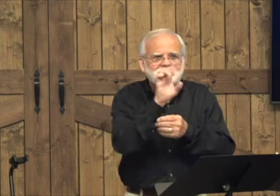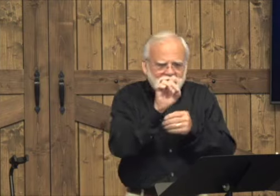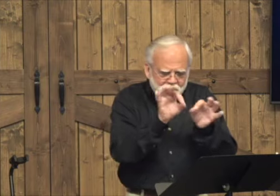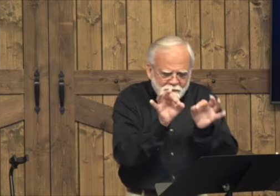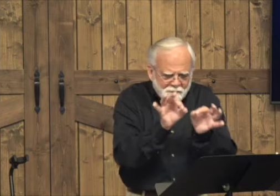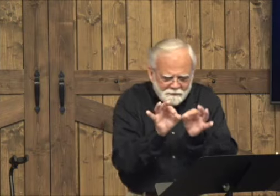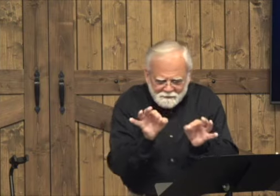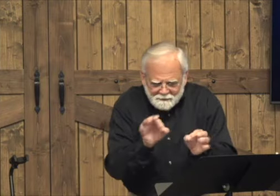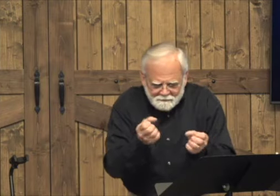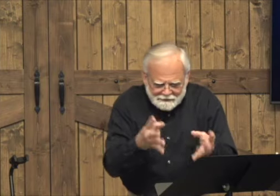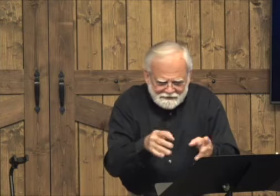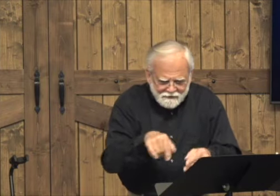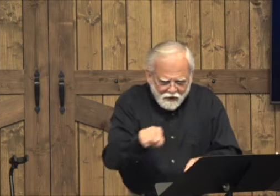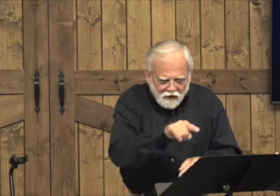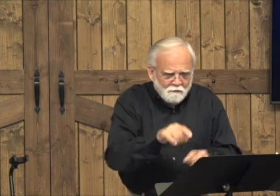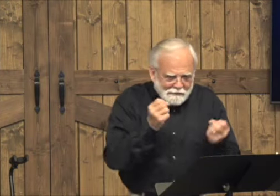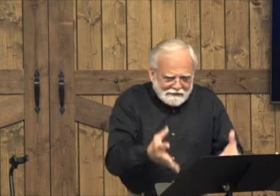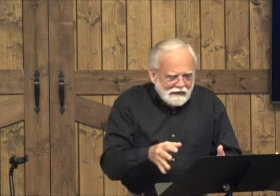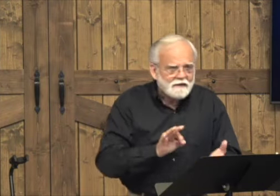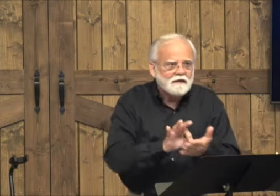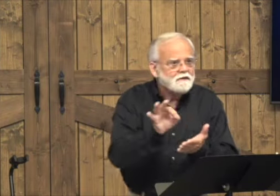You know, there'd be more than the sand on the beach.